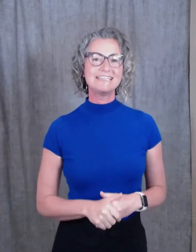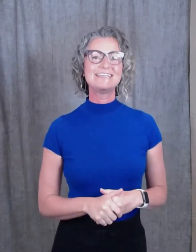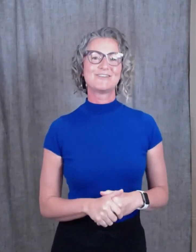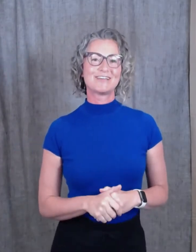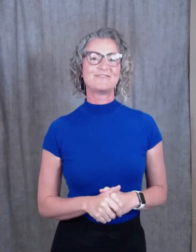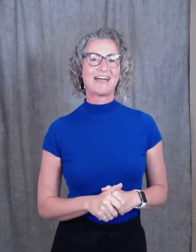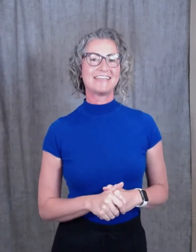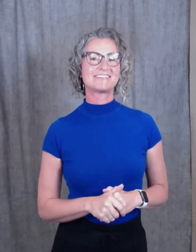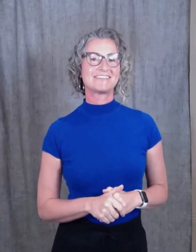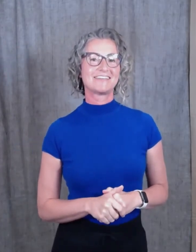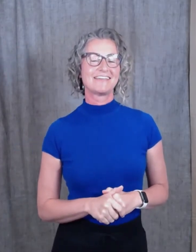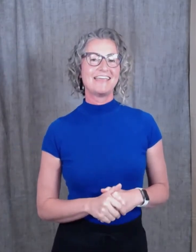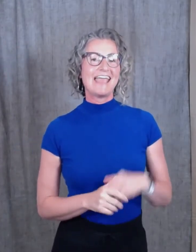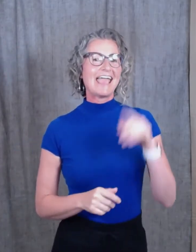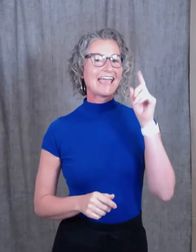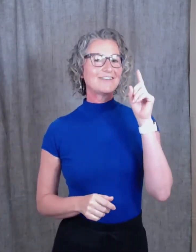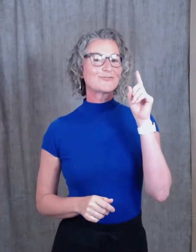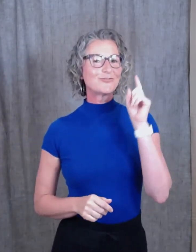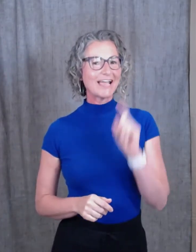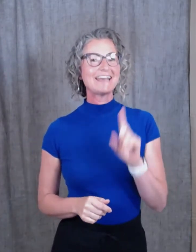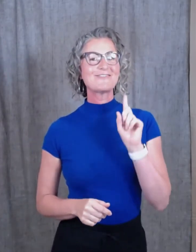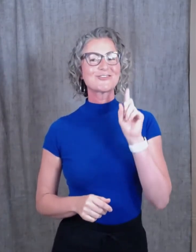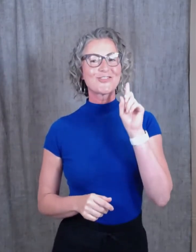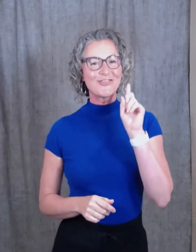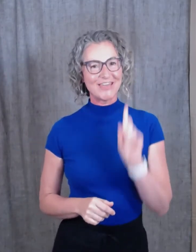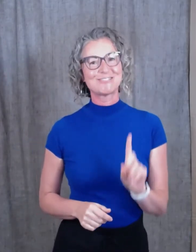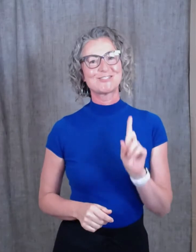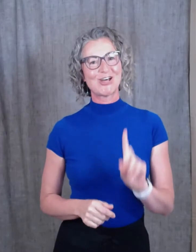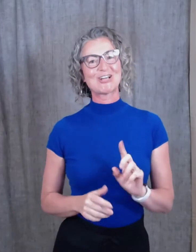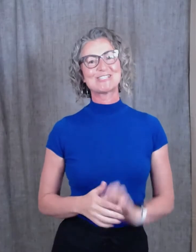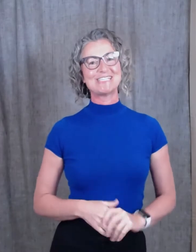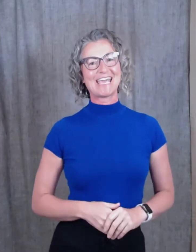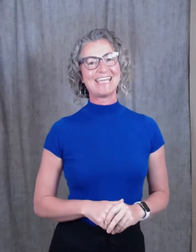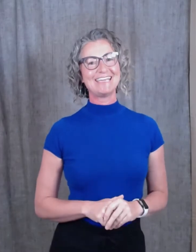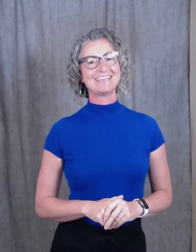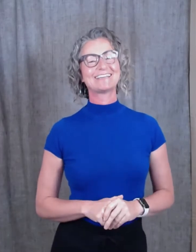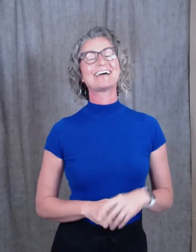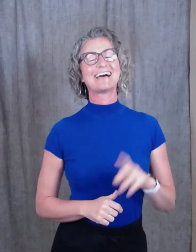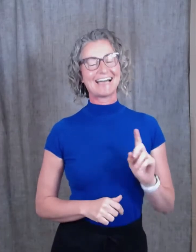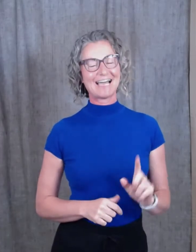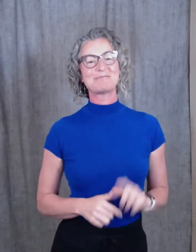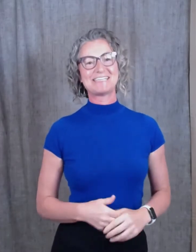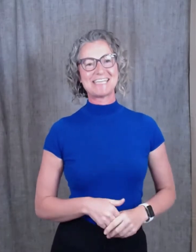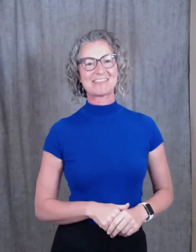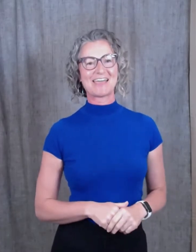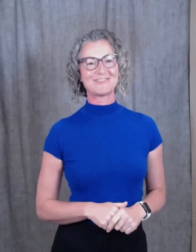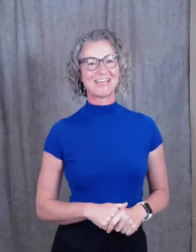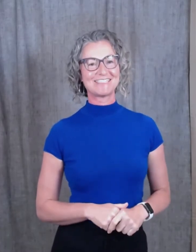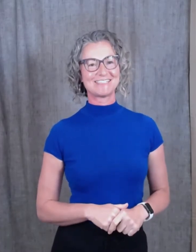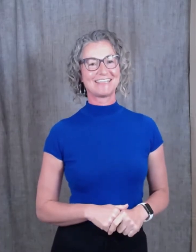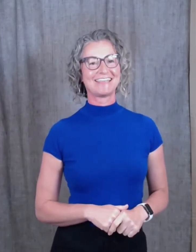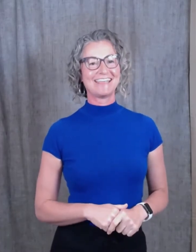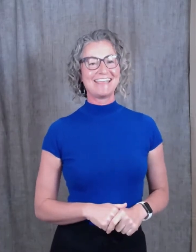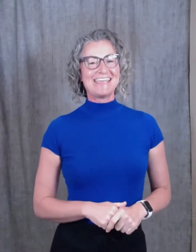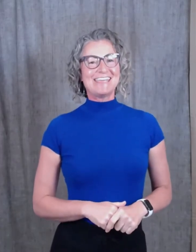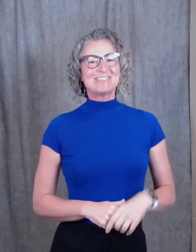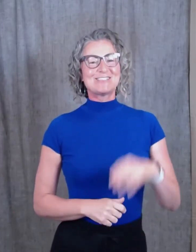good advice. And right after this talk today, I'm going to take that advice. So